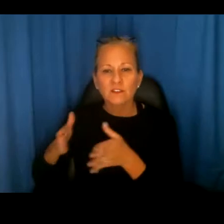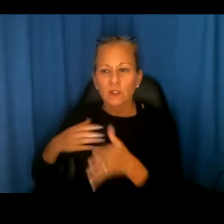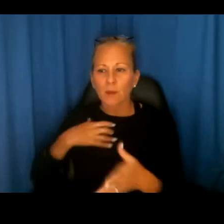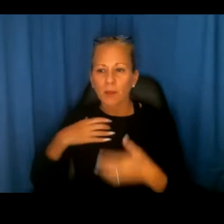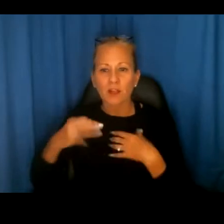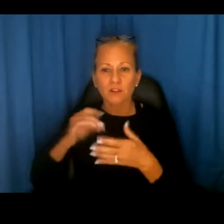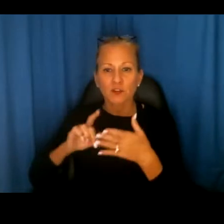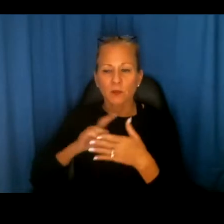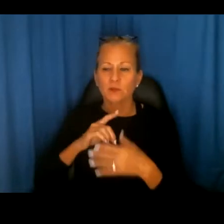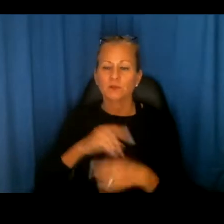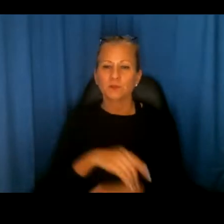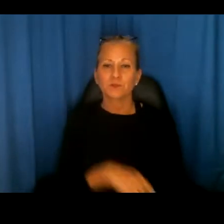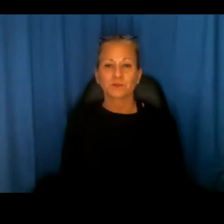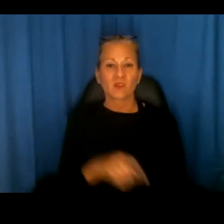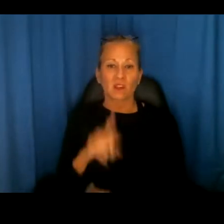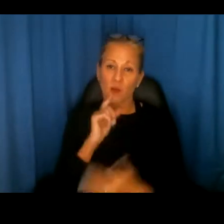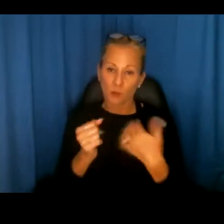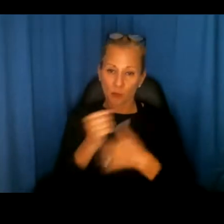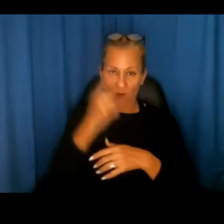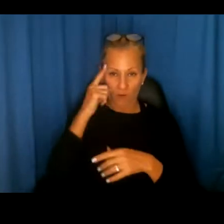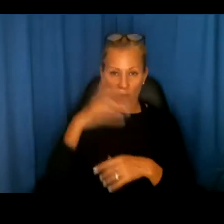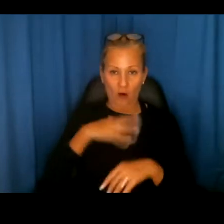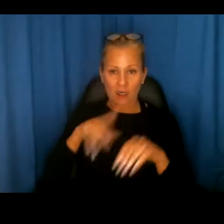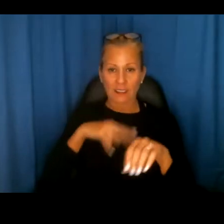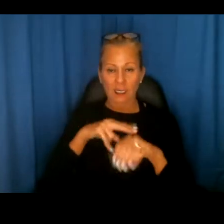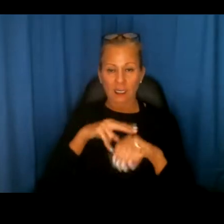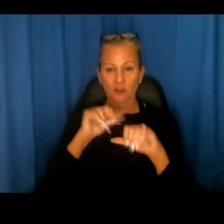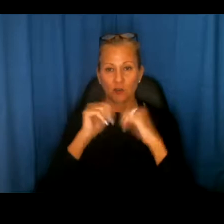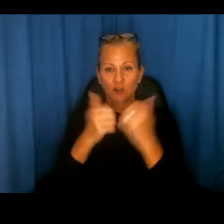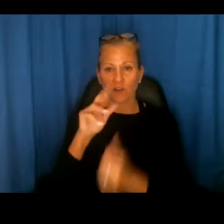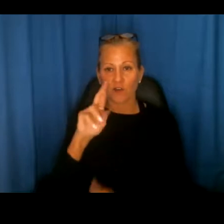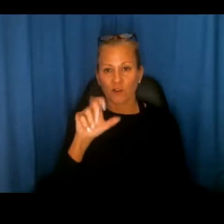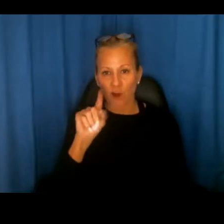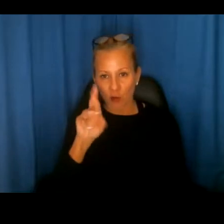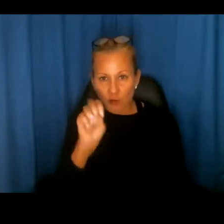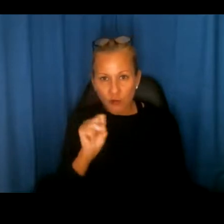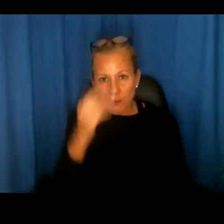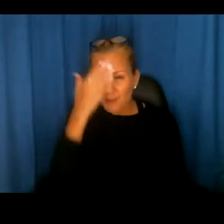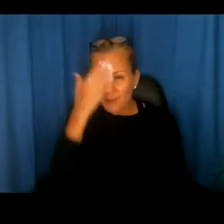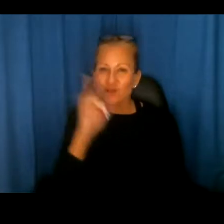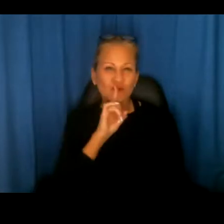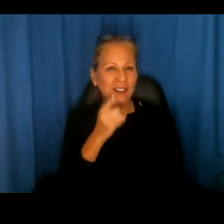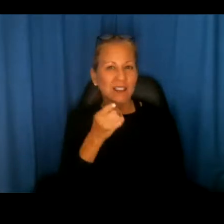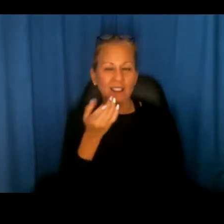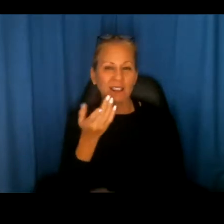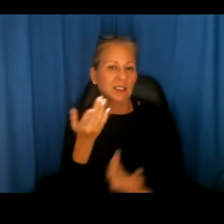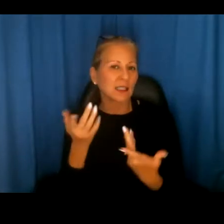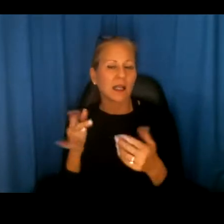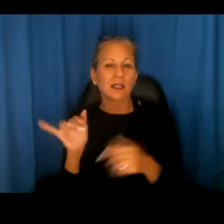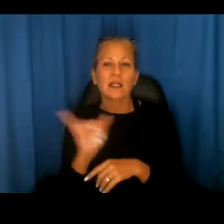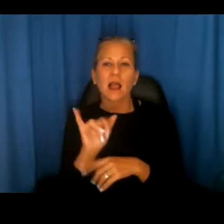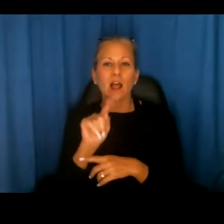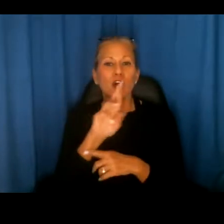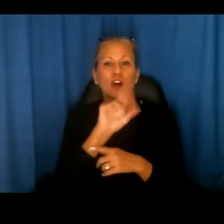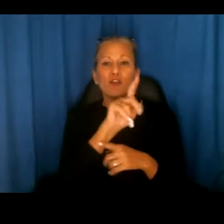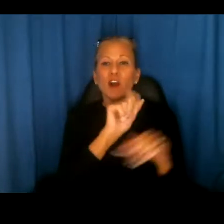of discrimination. This is a priority for the National Association of Realtors, uh, because just like any, just like a trade association,